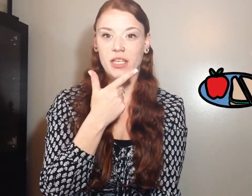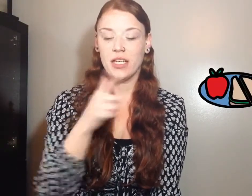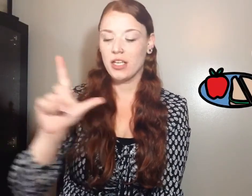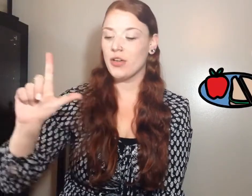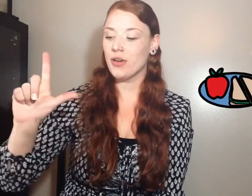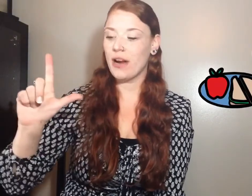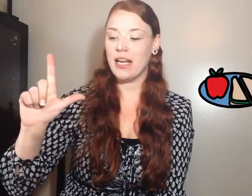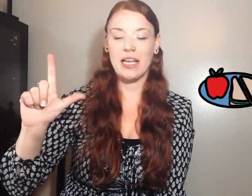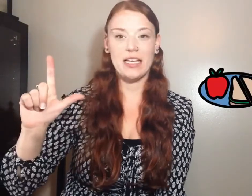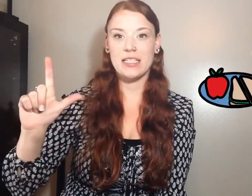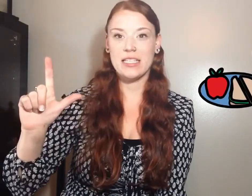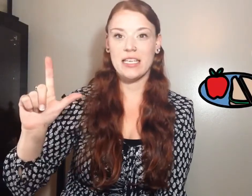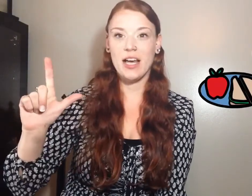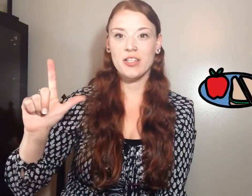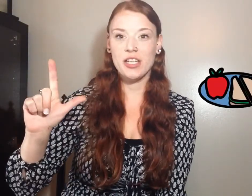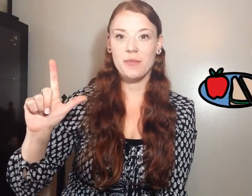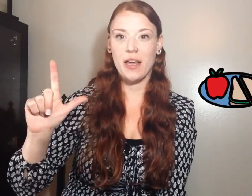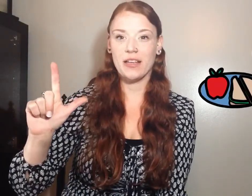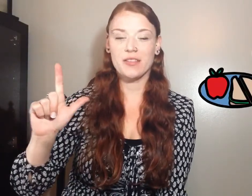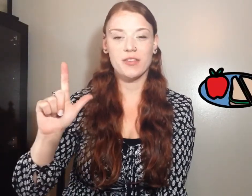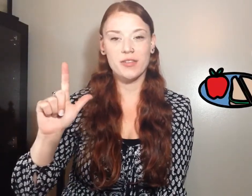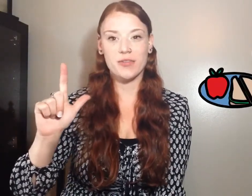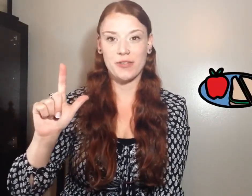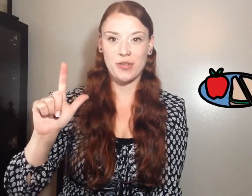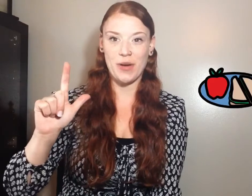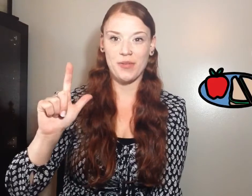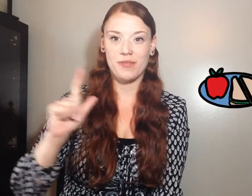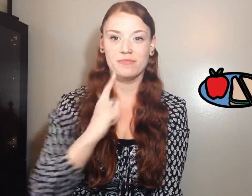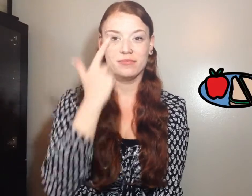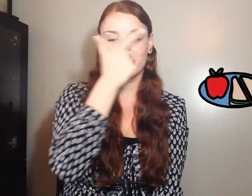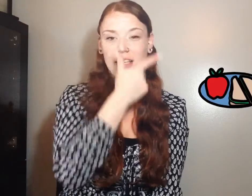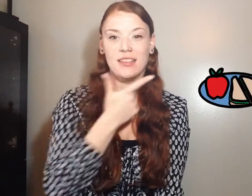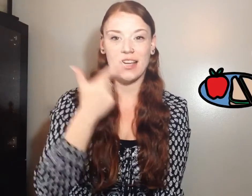Your right hand is the L shape and it circles around your mouth. Lunch.